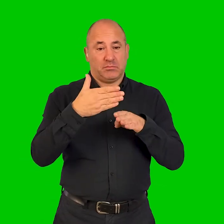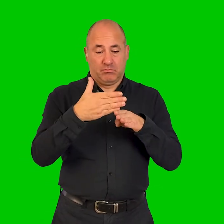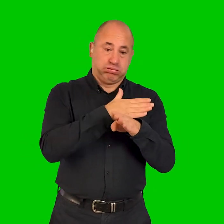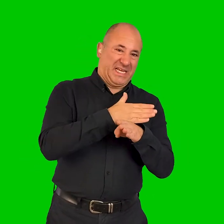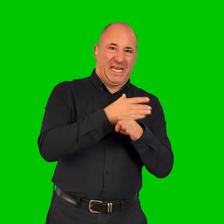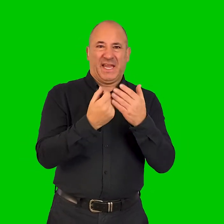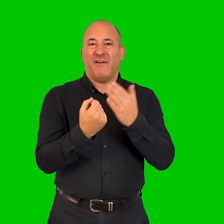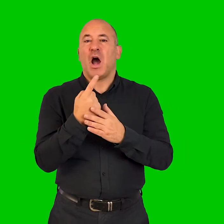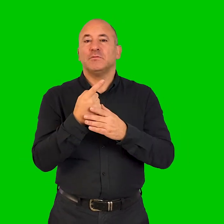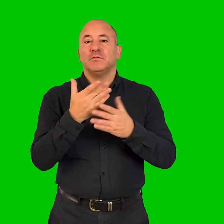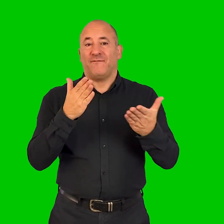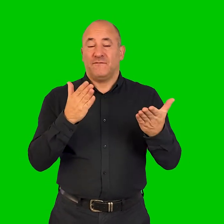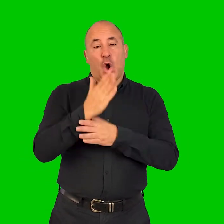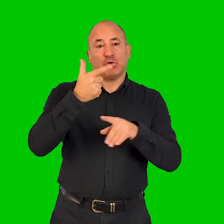and accessibility would be like